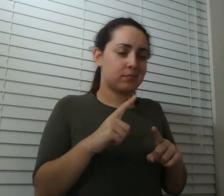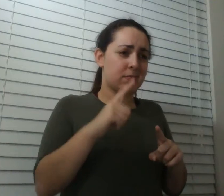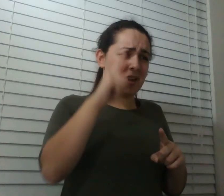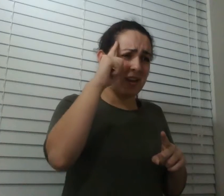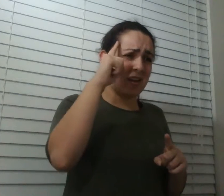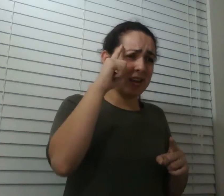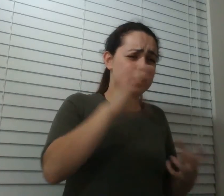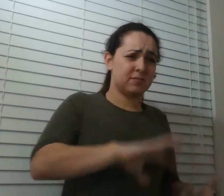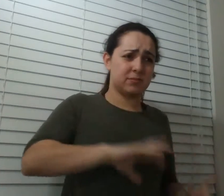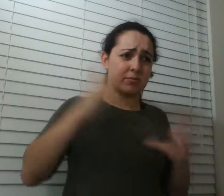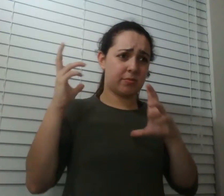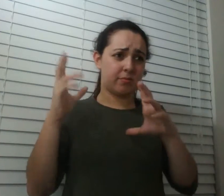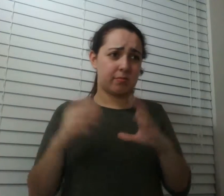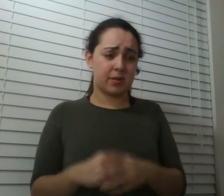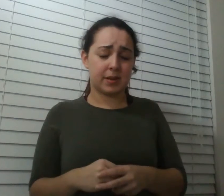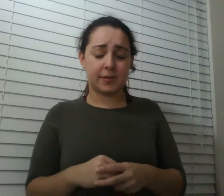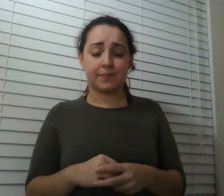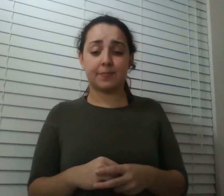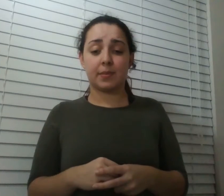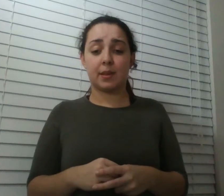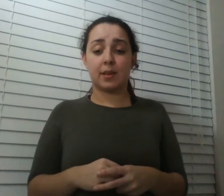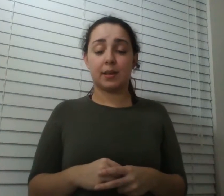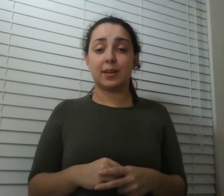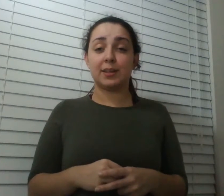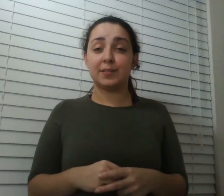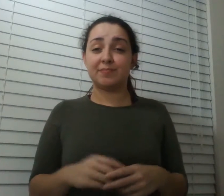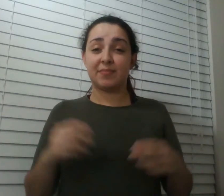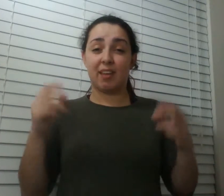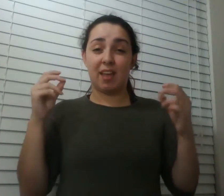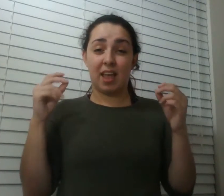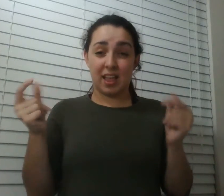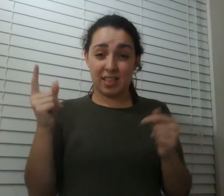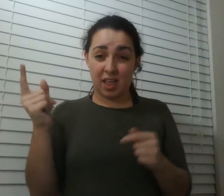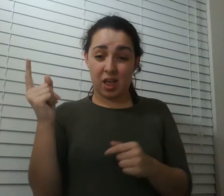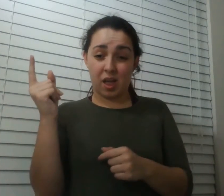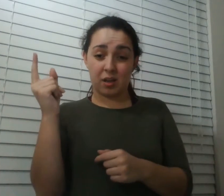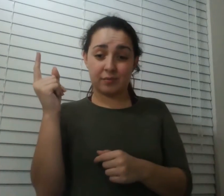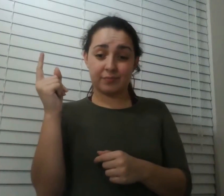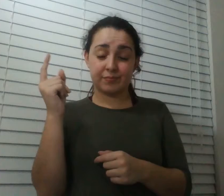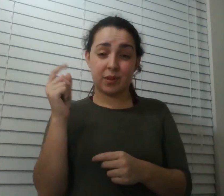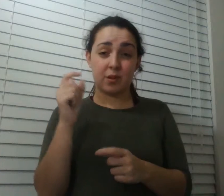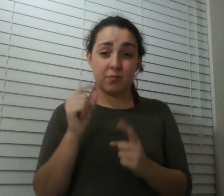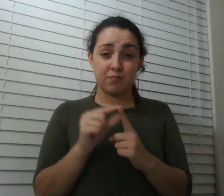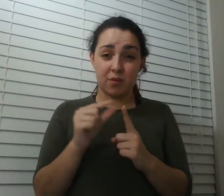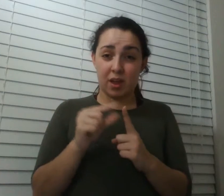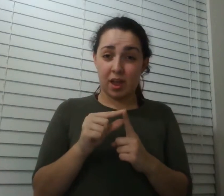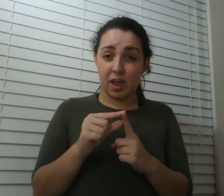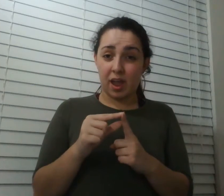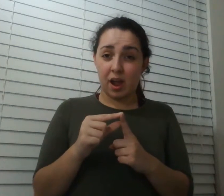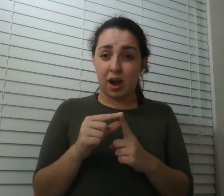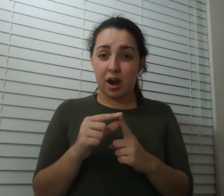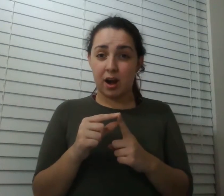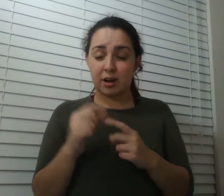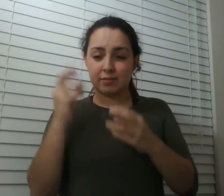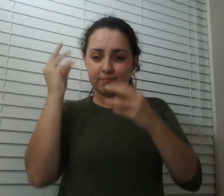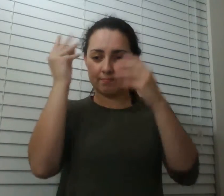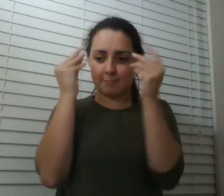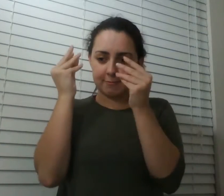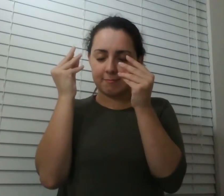the instant that word popped into his mind unimaginable he had this sort of pavlovian reflex and he thought of